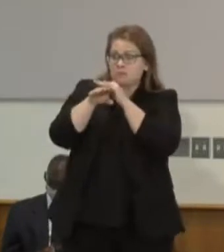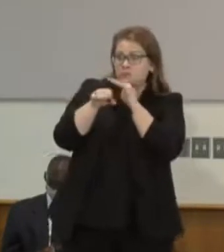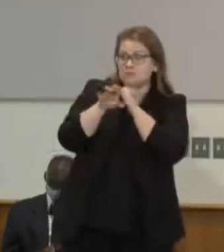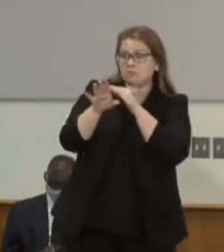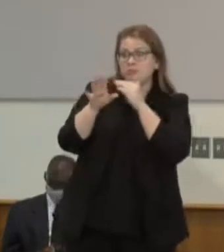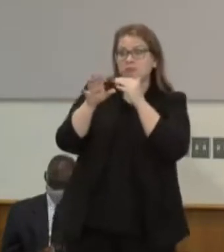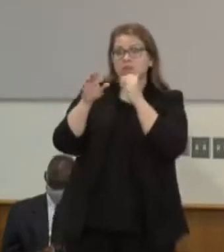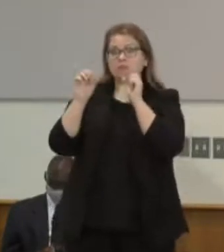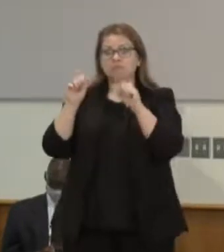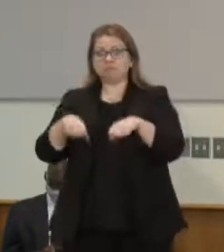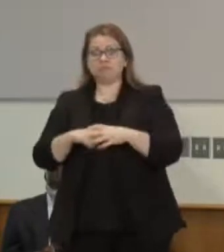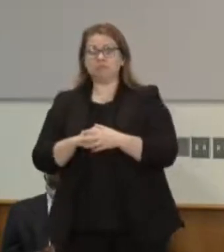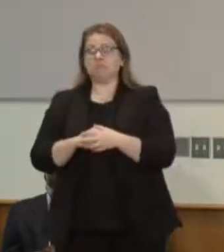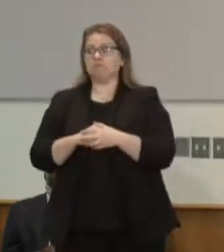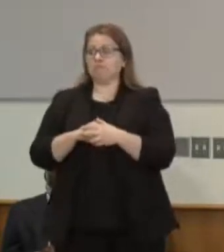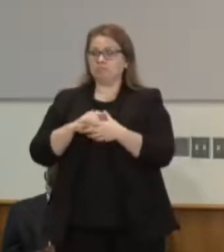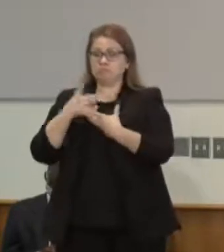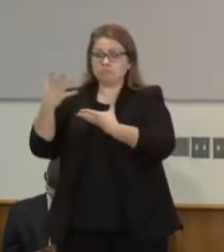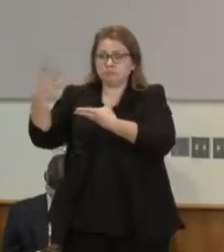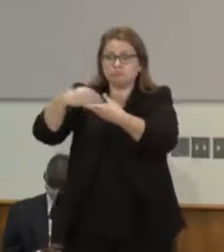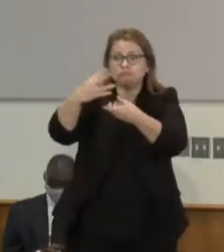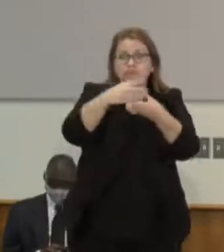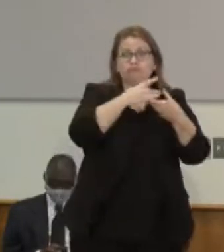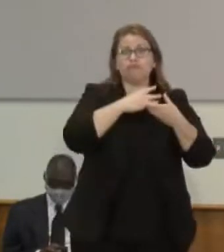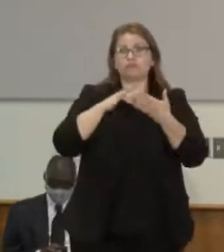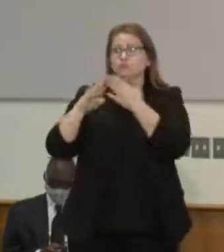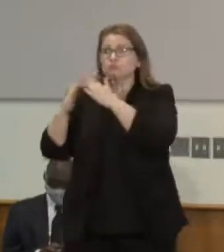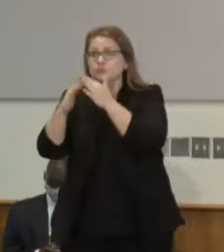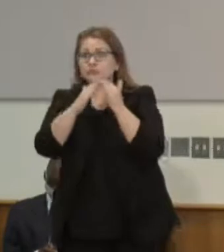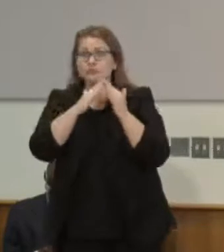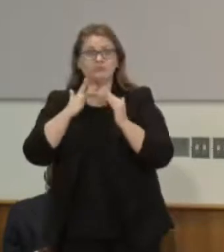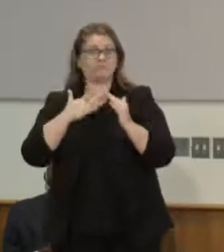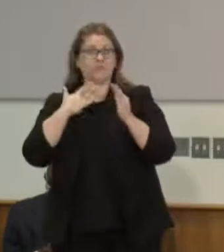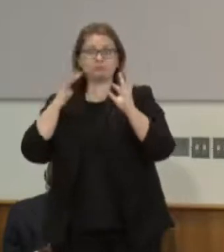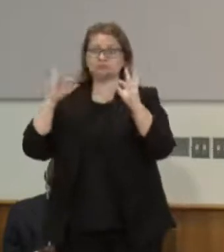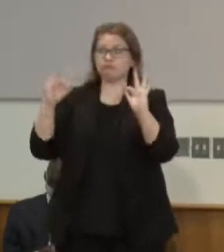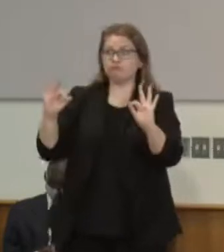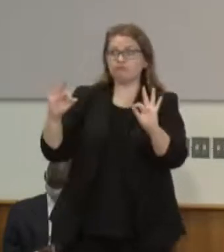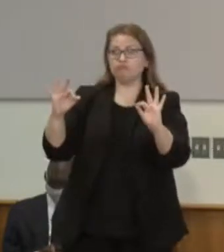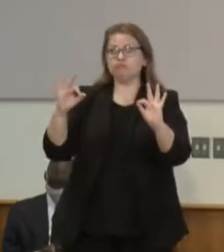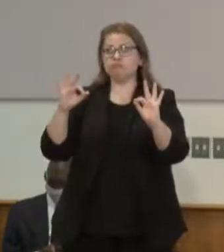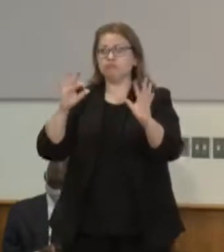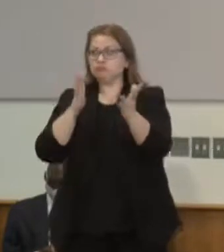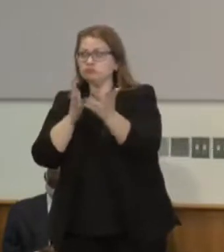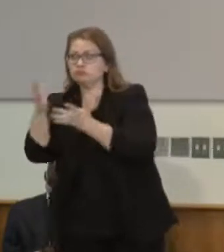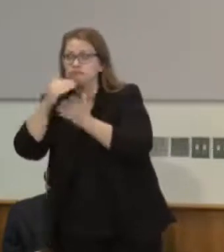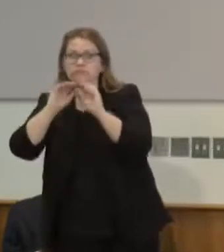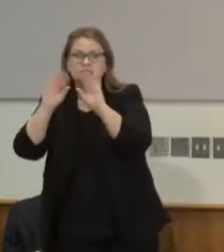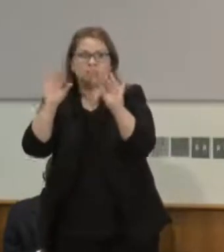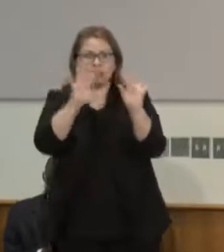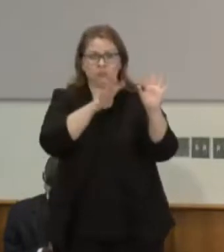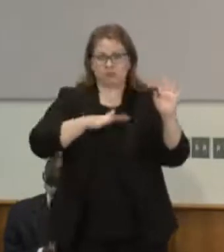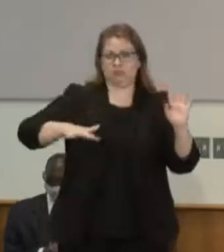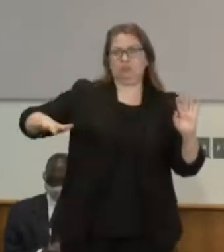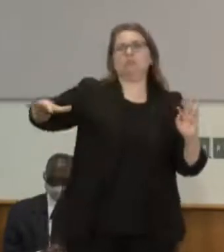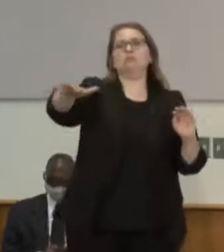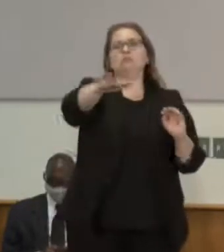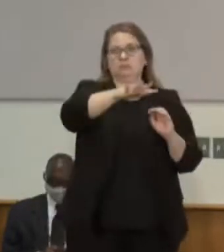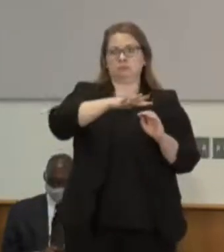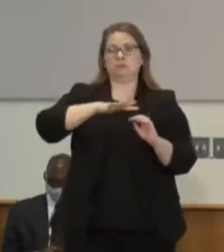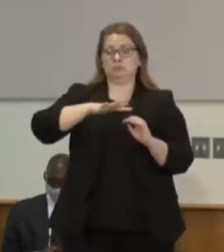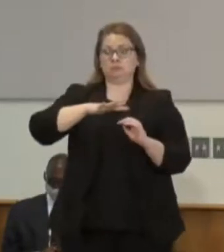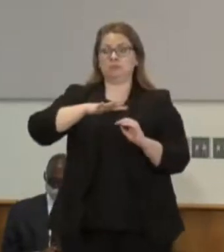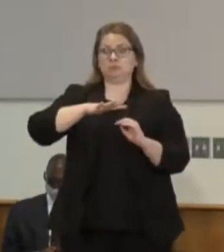community driven and transparent in the terms of the statue of Christopher Columbus